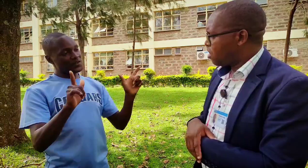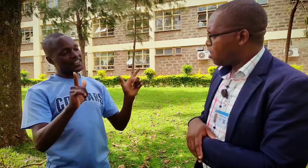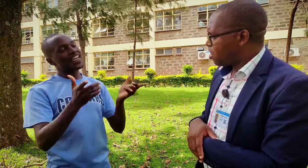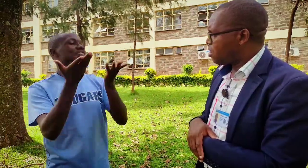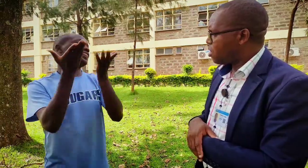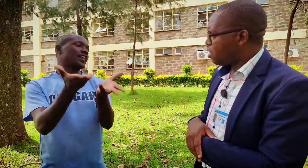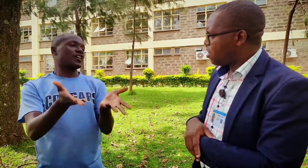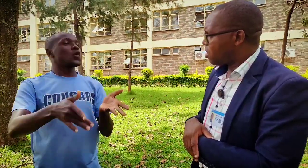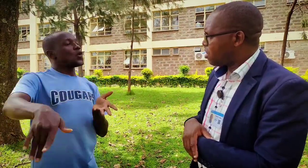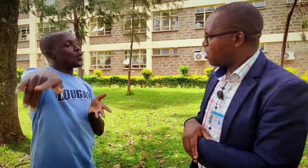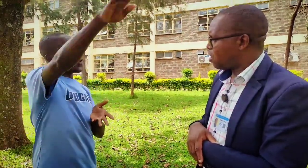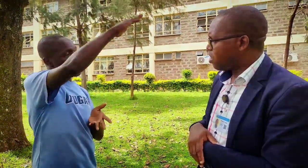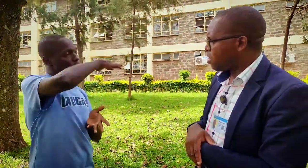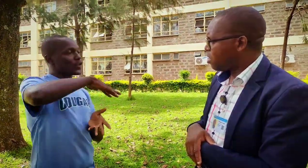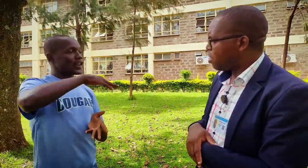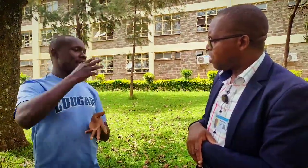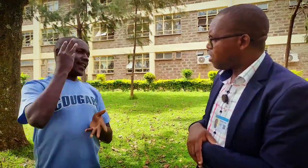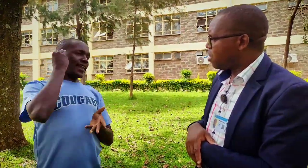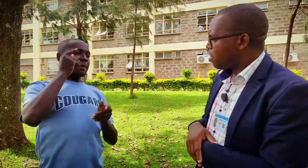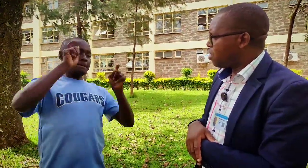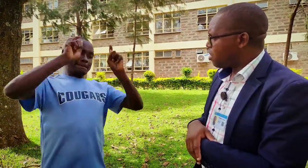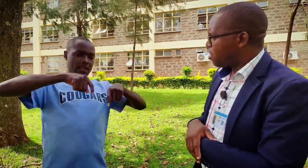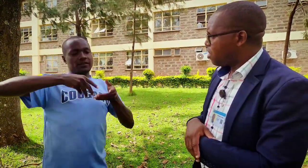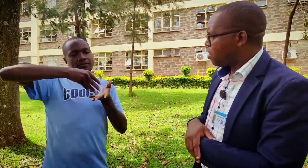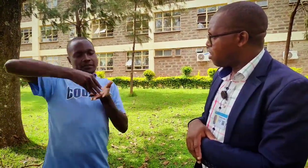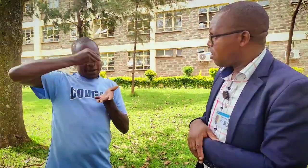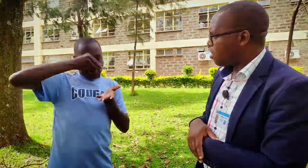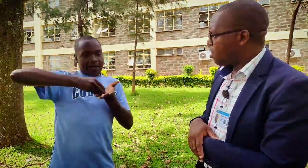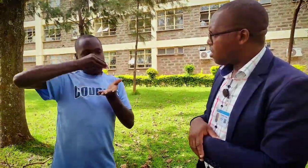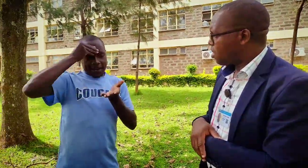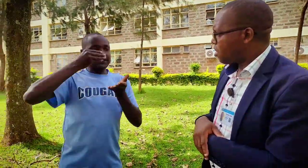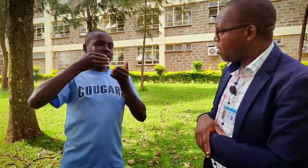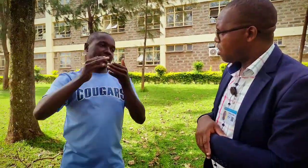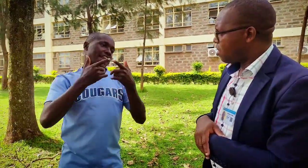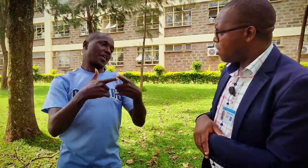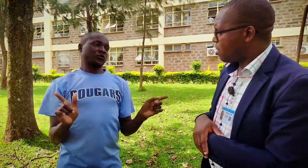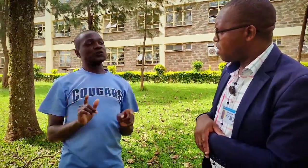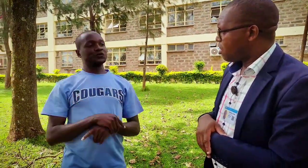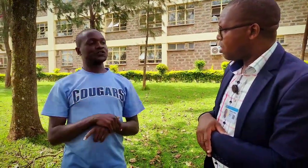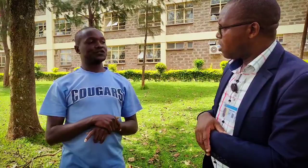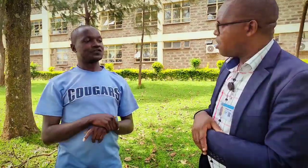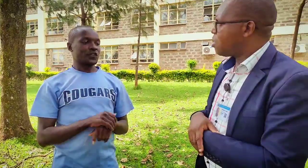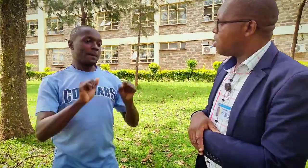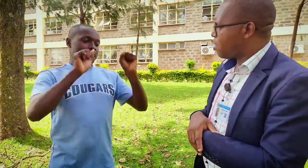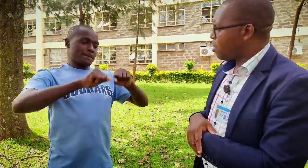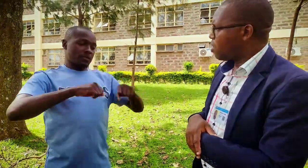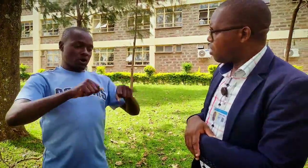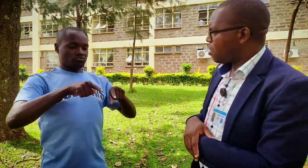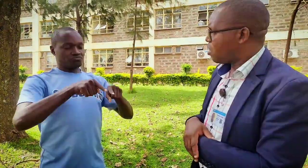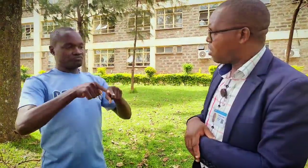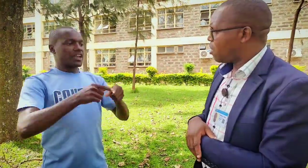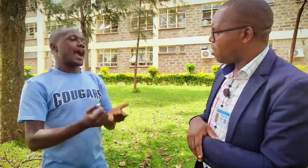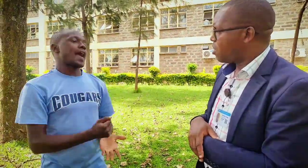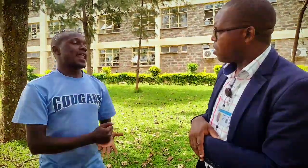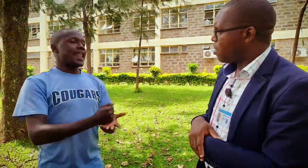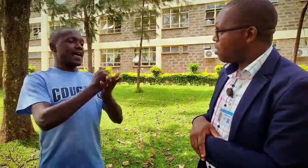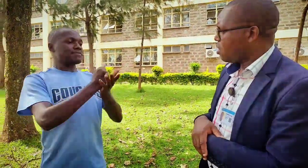sign language there all the hearing must learn the sign language if